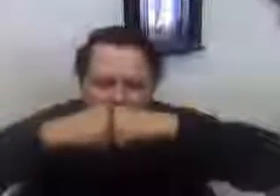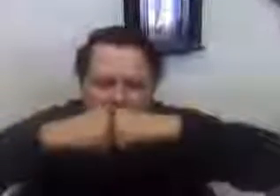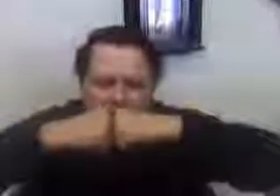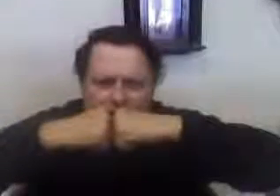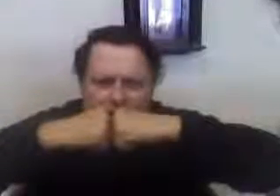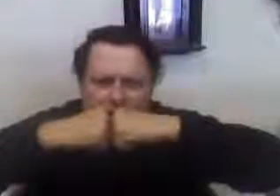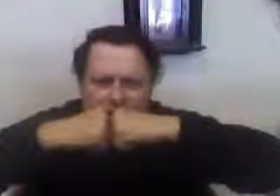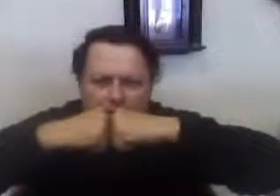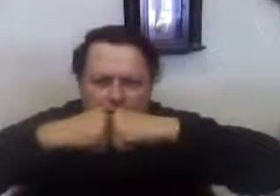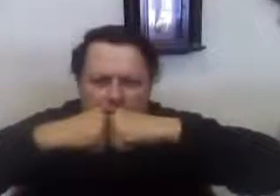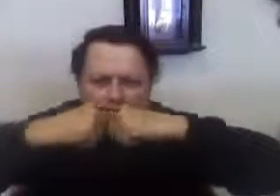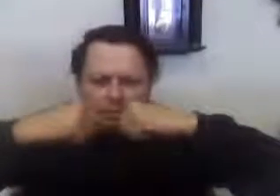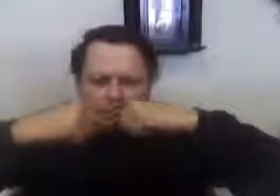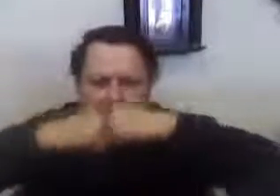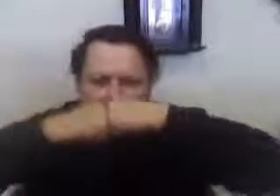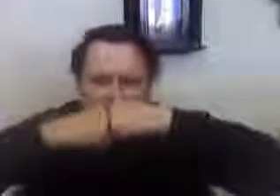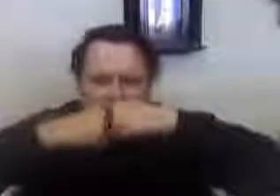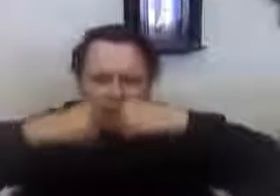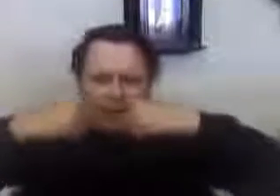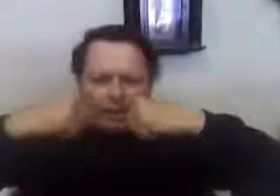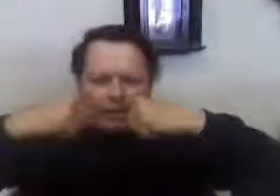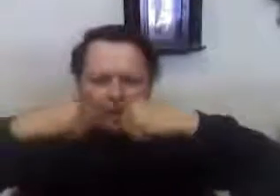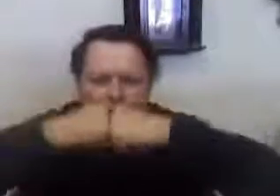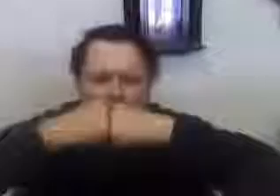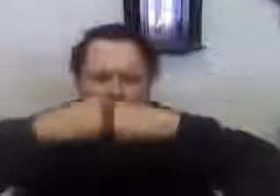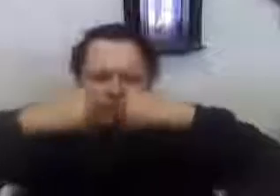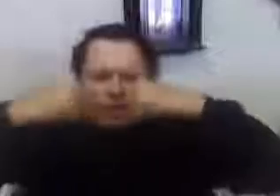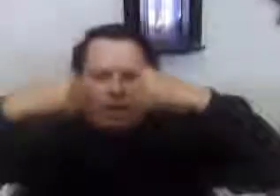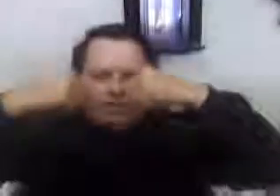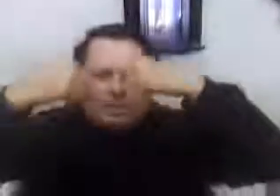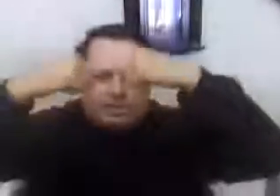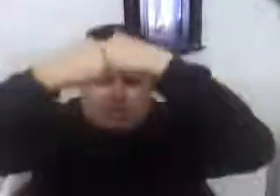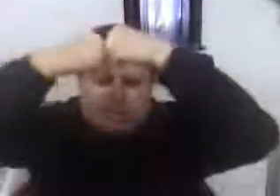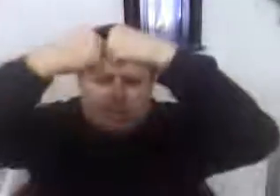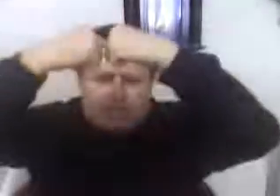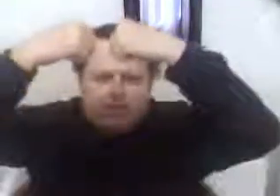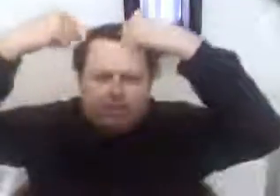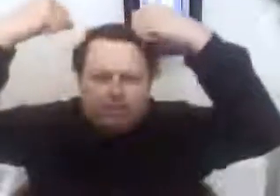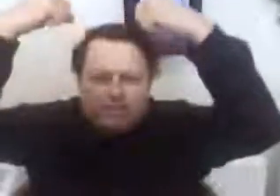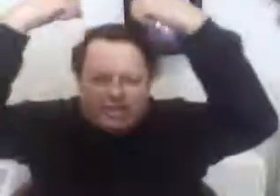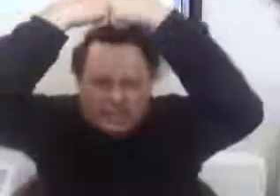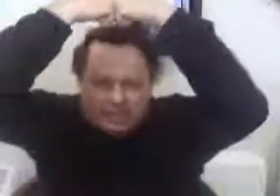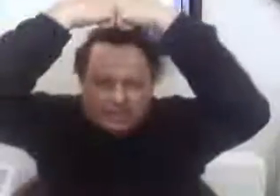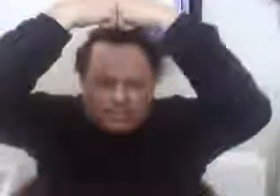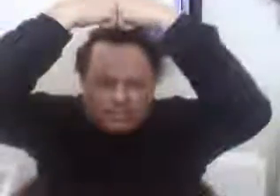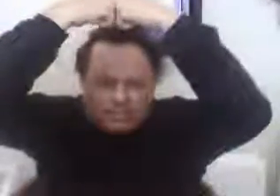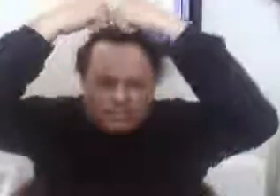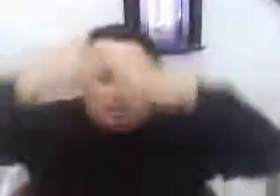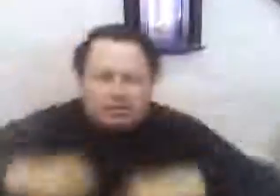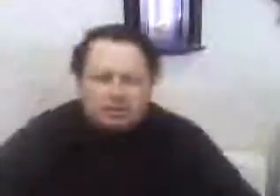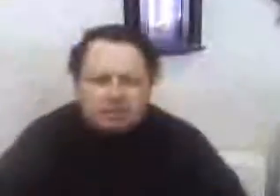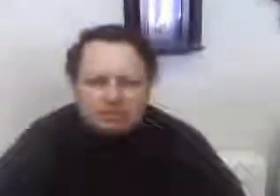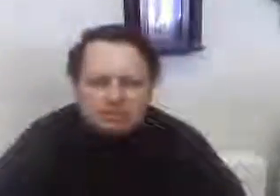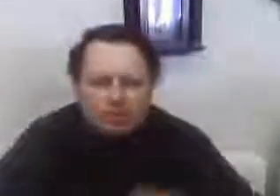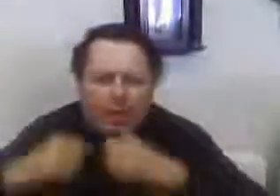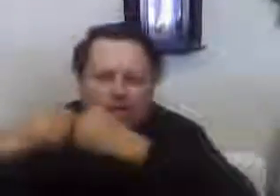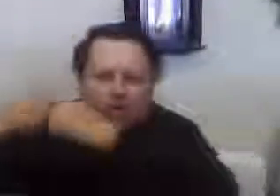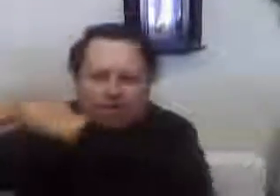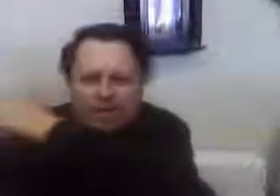they meet in that middle, that's where the growth of society begins. When it's over